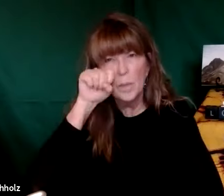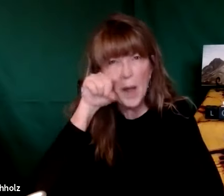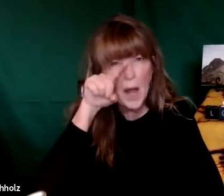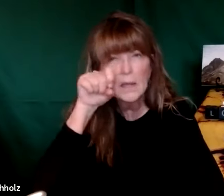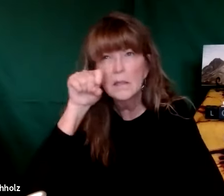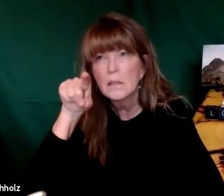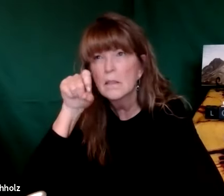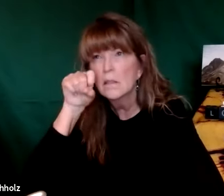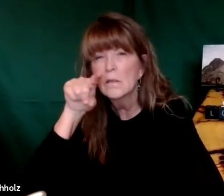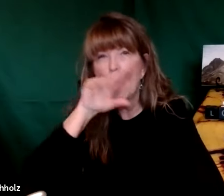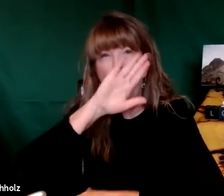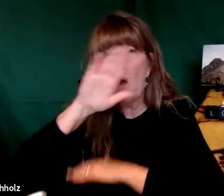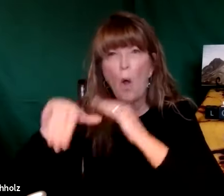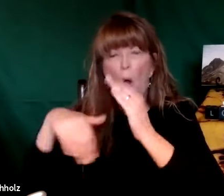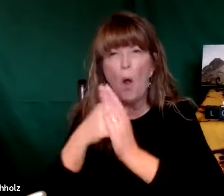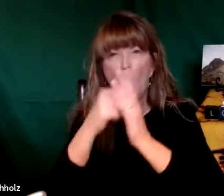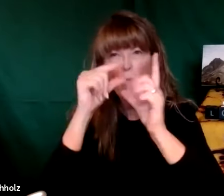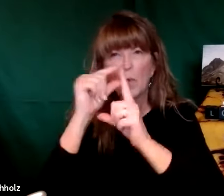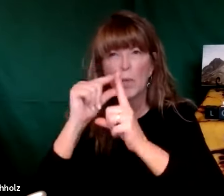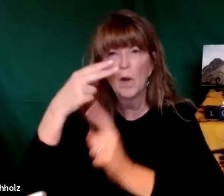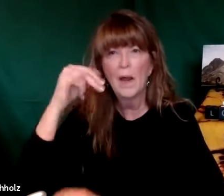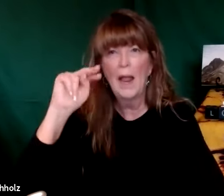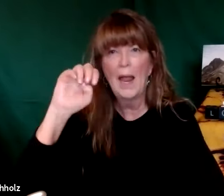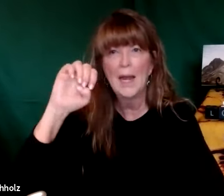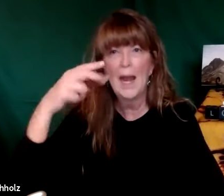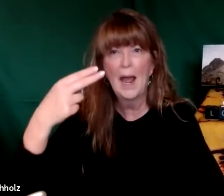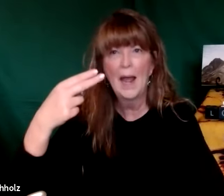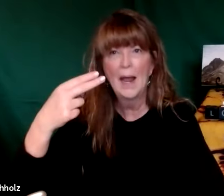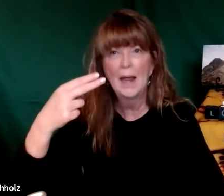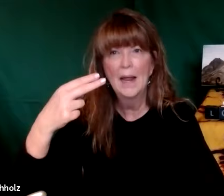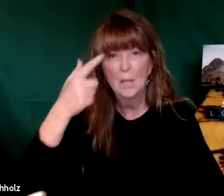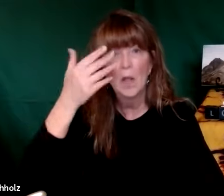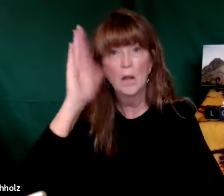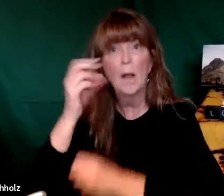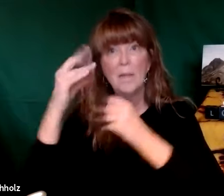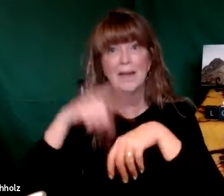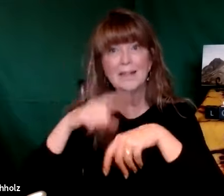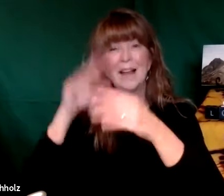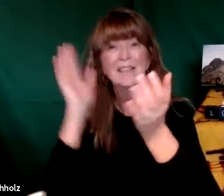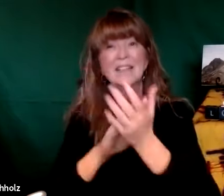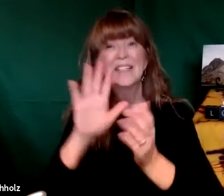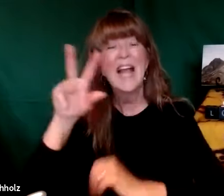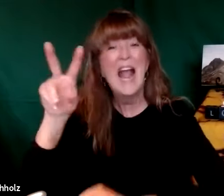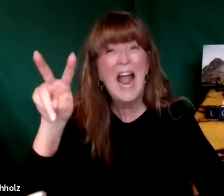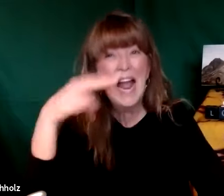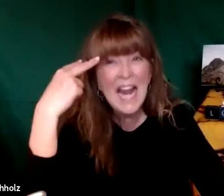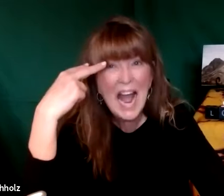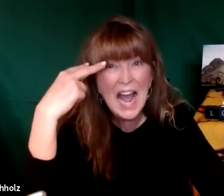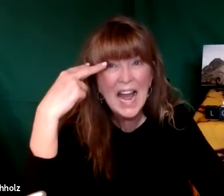and we have to figure out how we can notice all of those hinna experiences